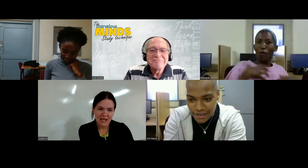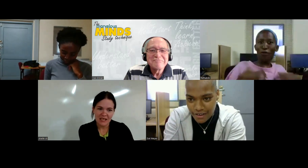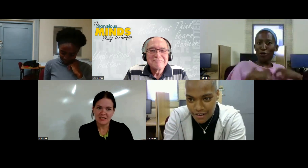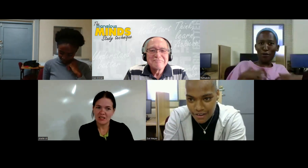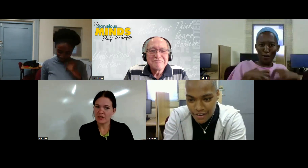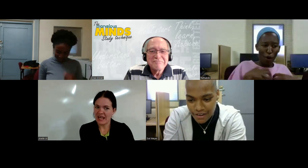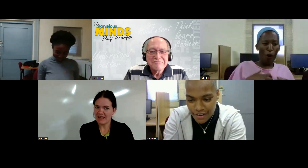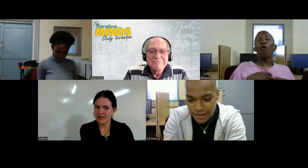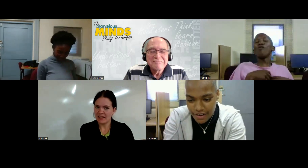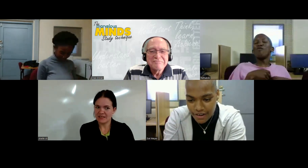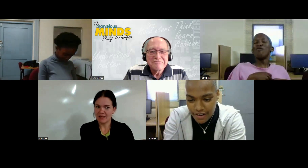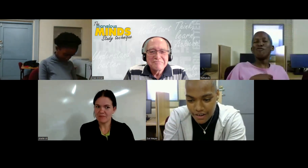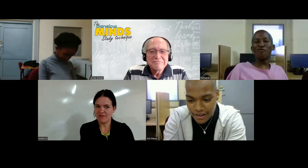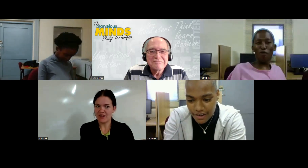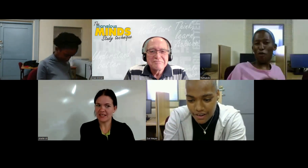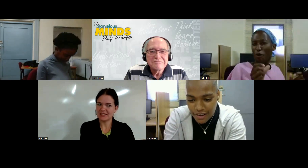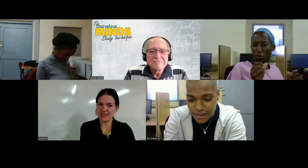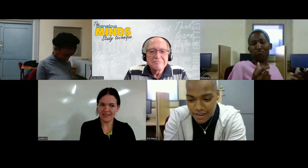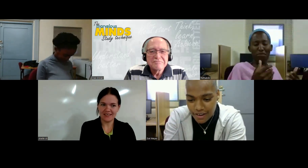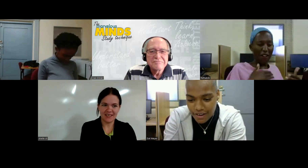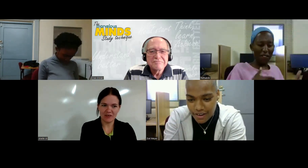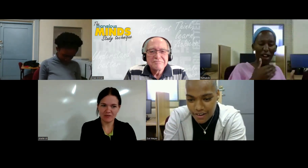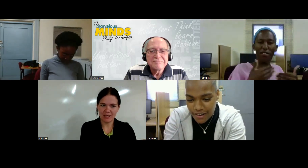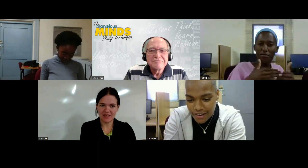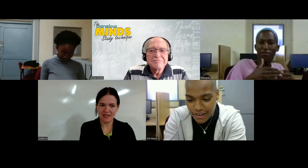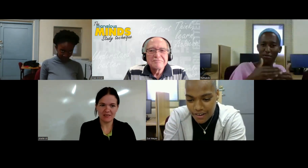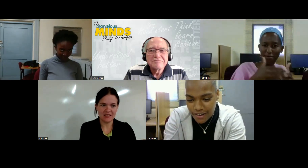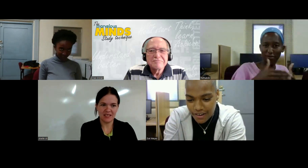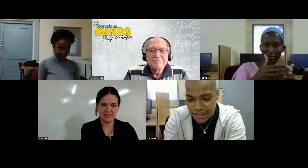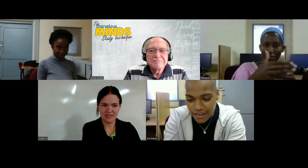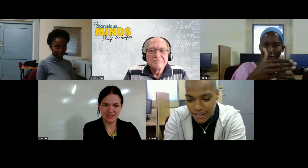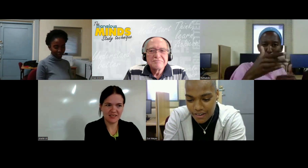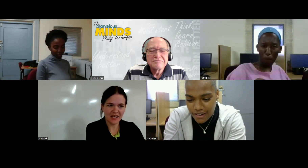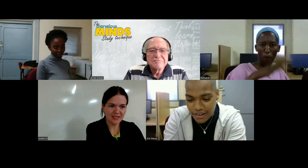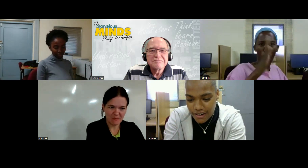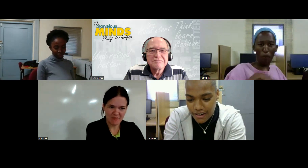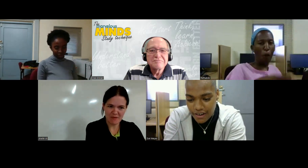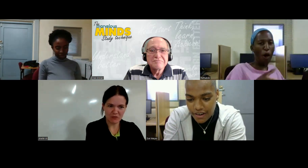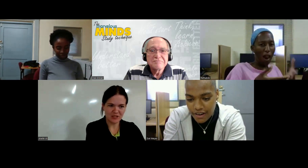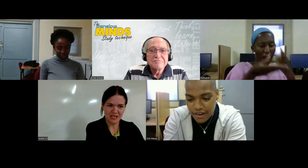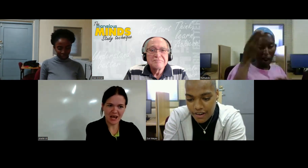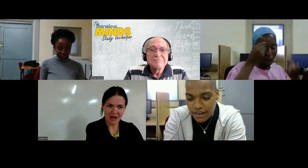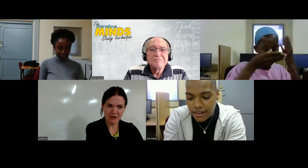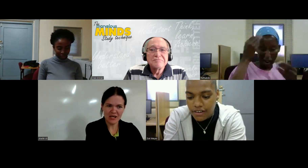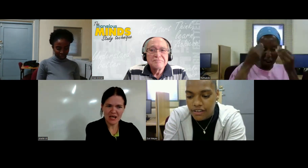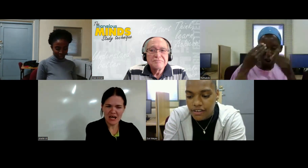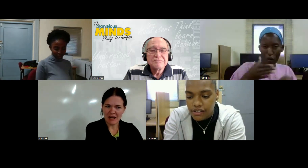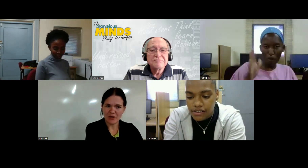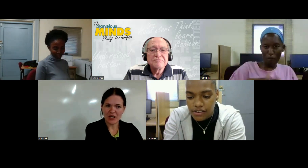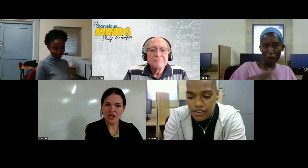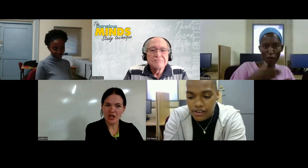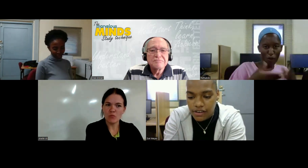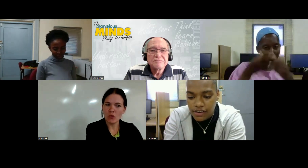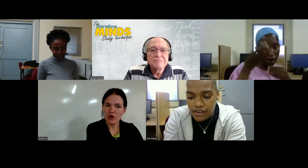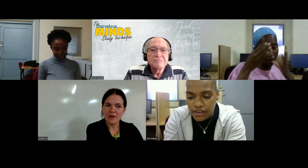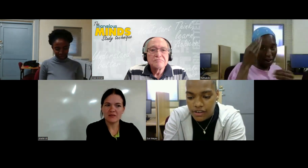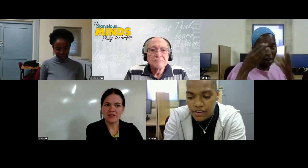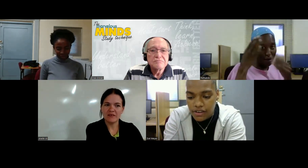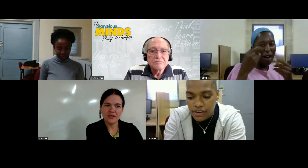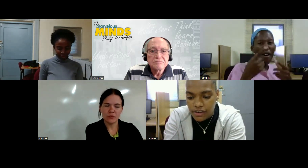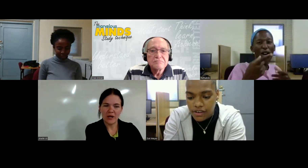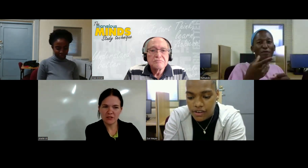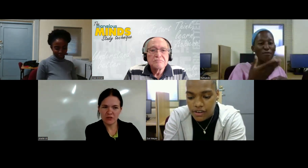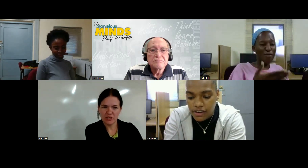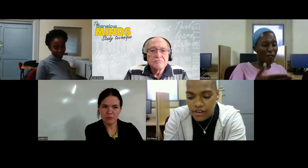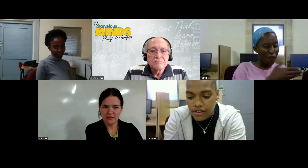you gave me something very exciting or something it's exciting me because now i'm going to learn more